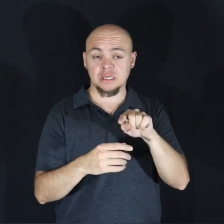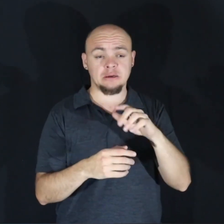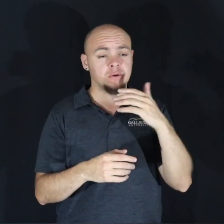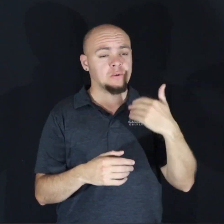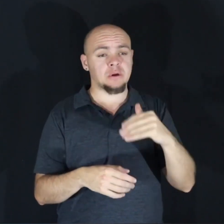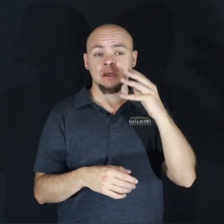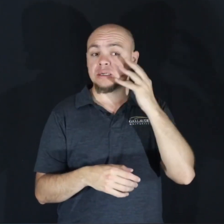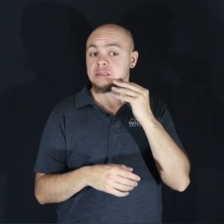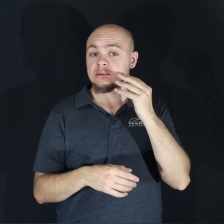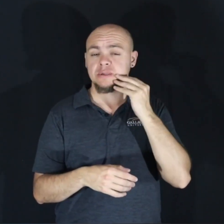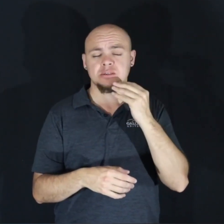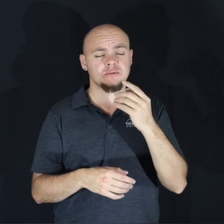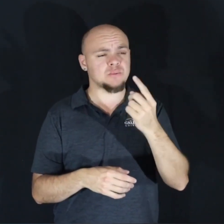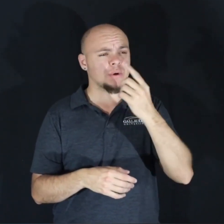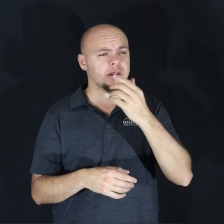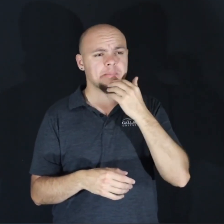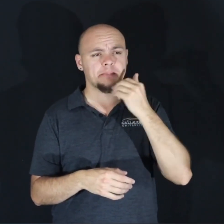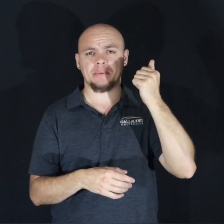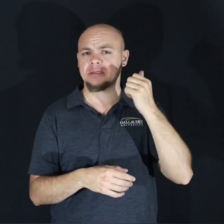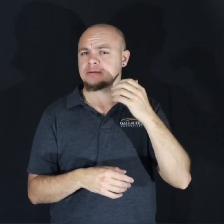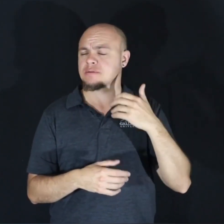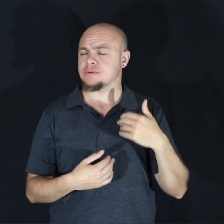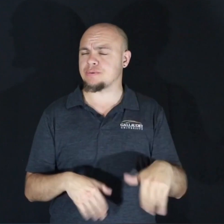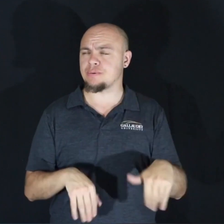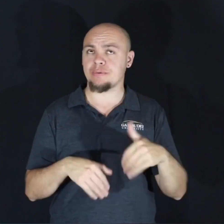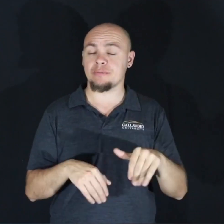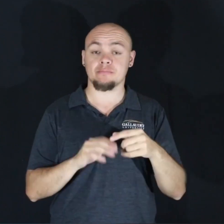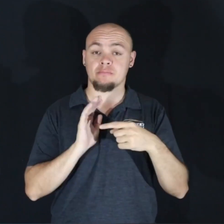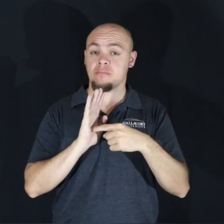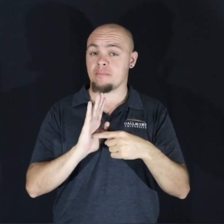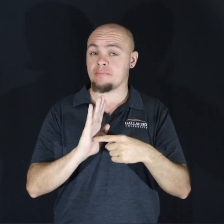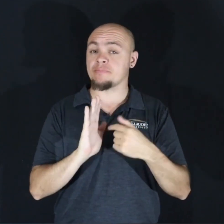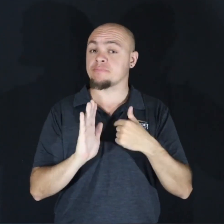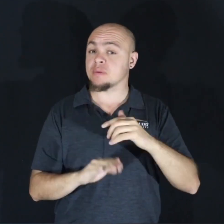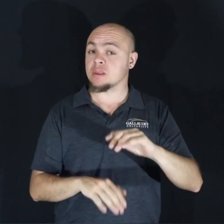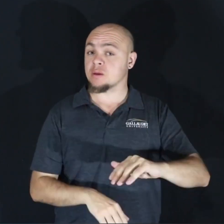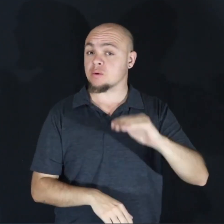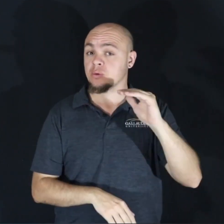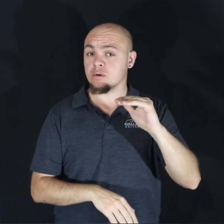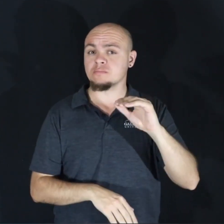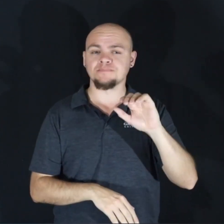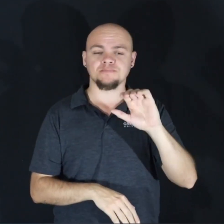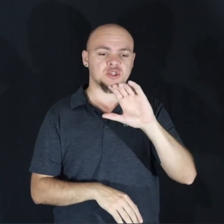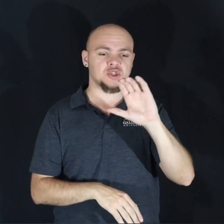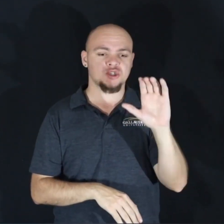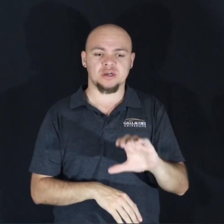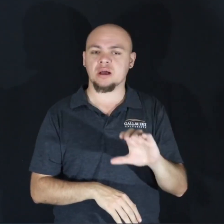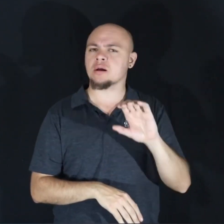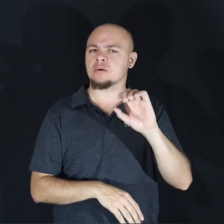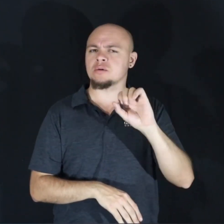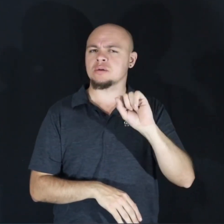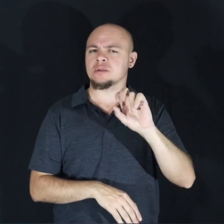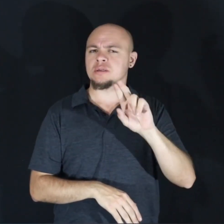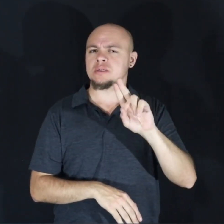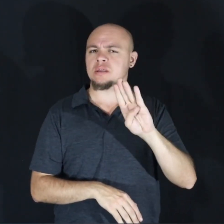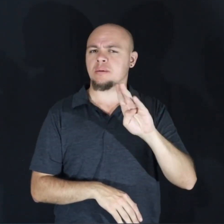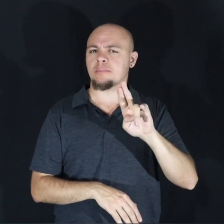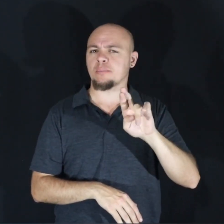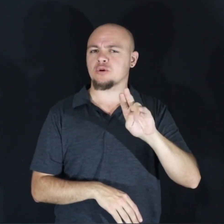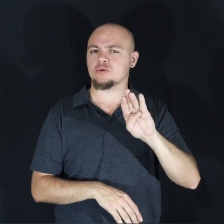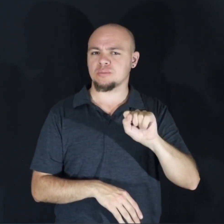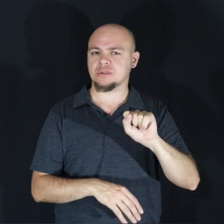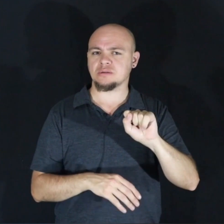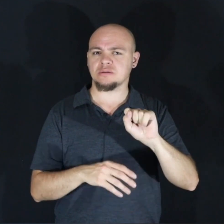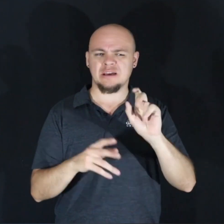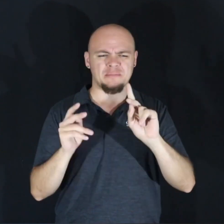formative experiences a child can get. For example, I grew up in the suburbs of Chicago, a melting pot to say the least,